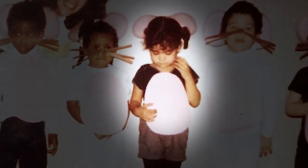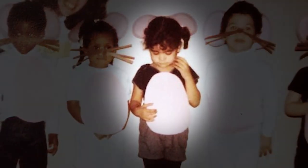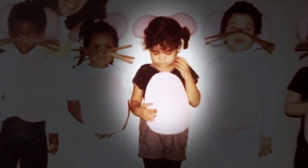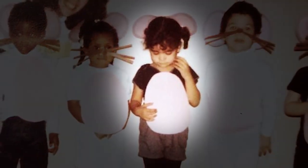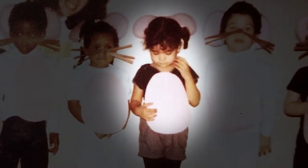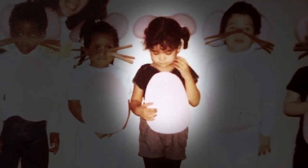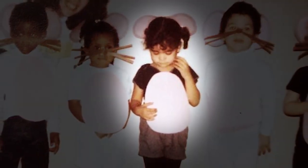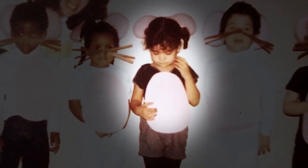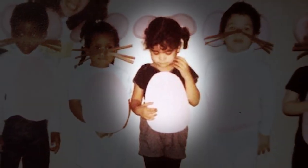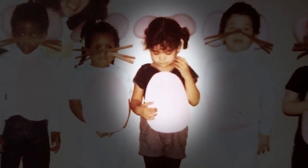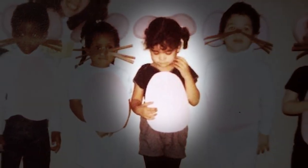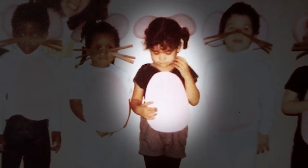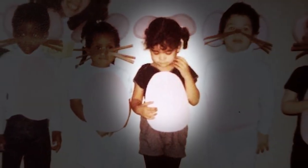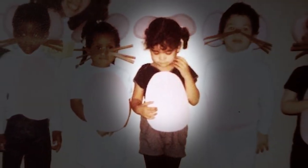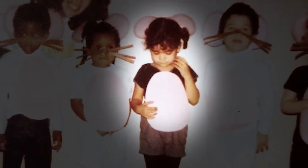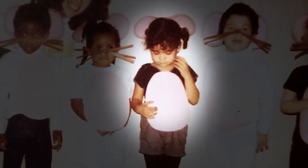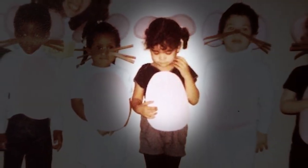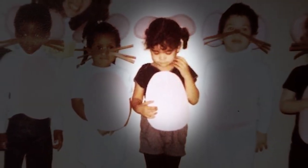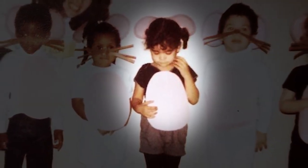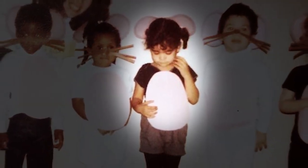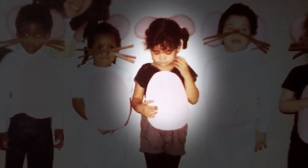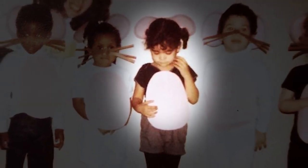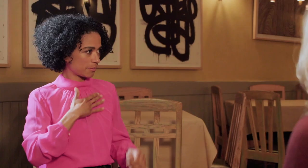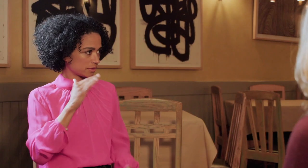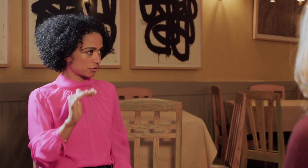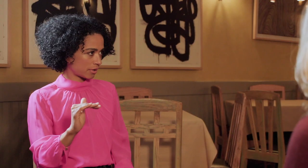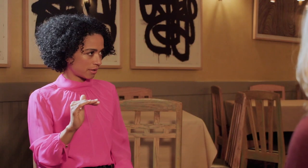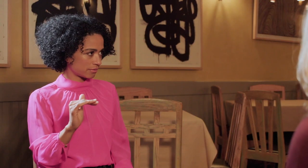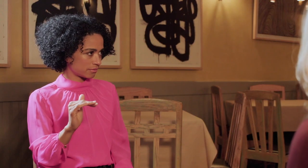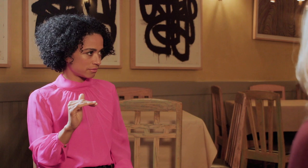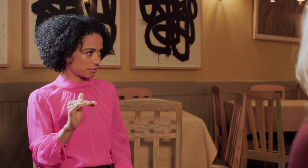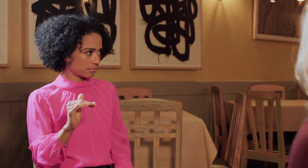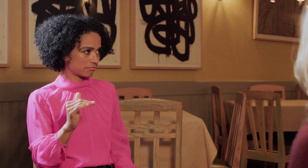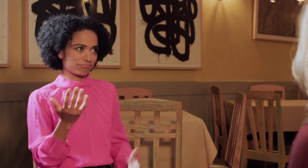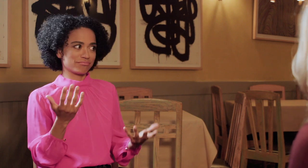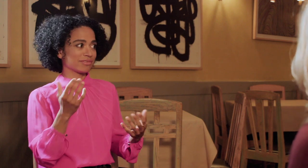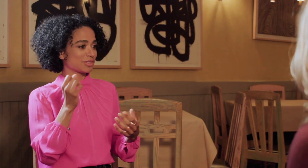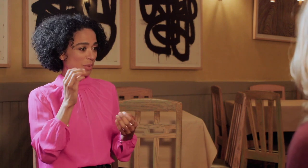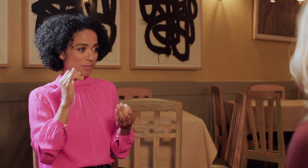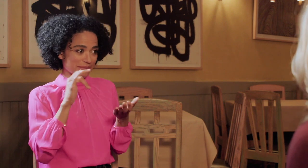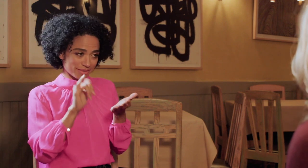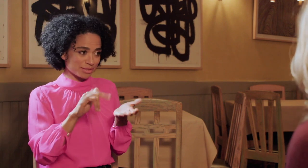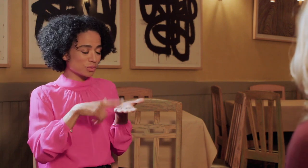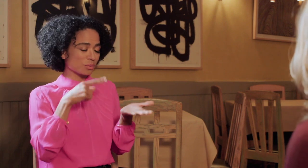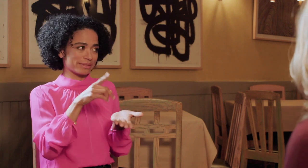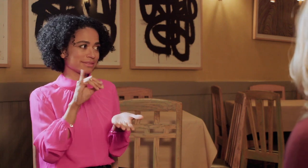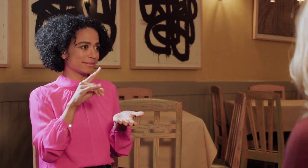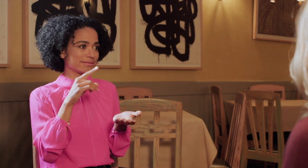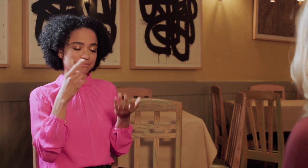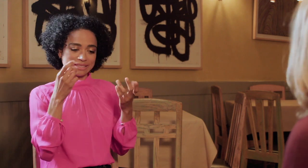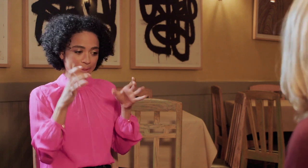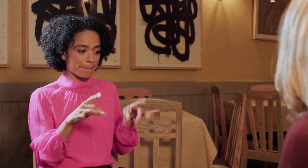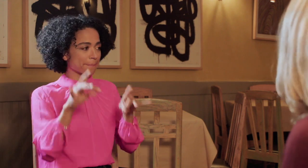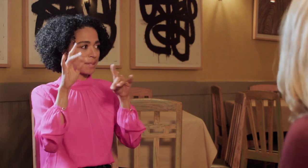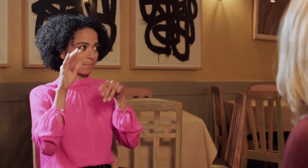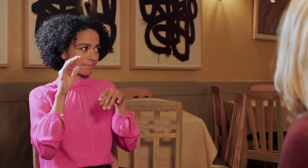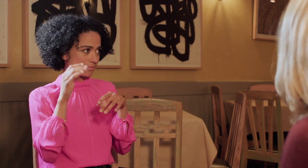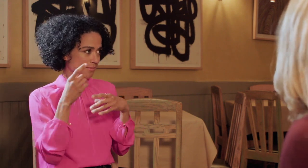deaf his first thought was oh okay I've got to learn another language to communicate with my child. So that's what he did.